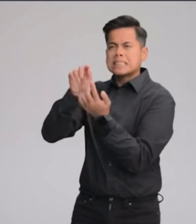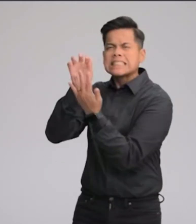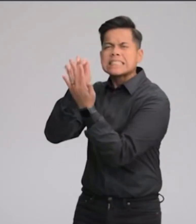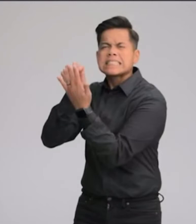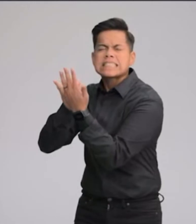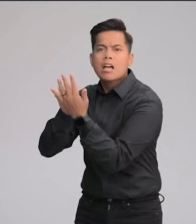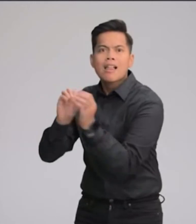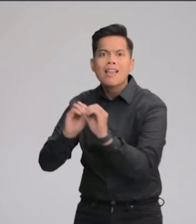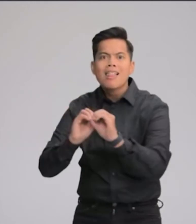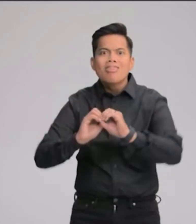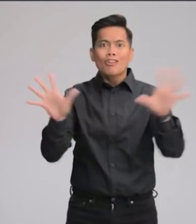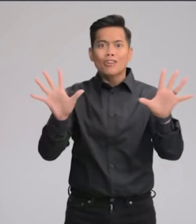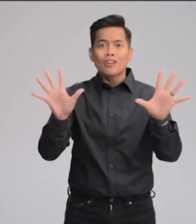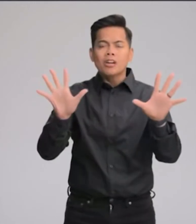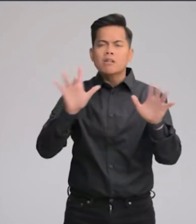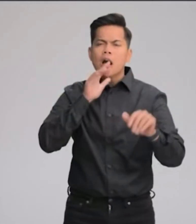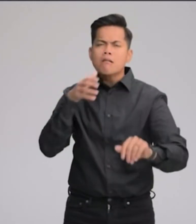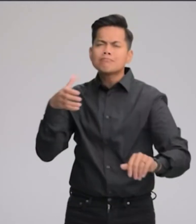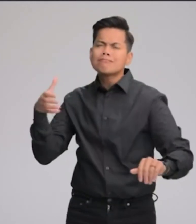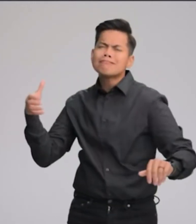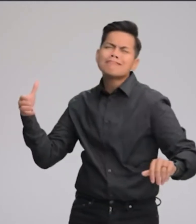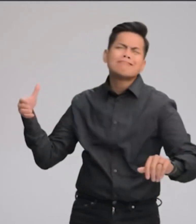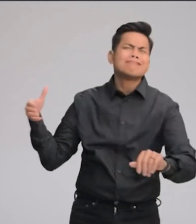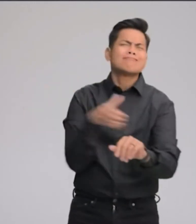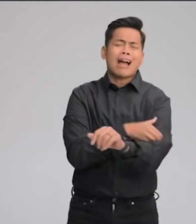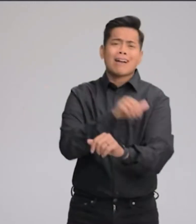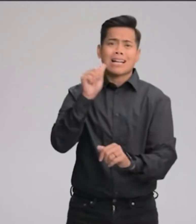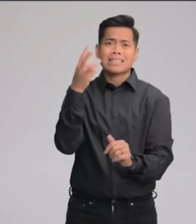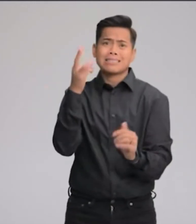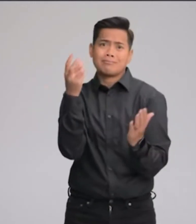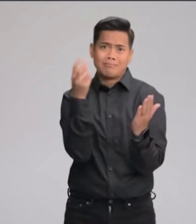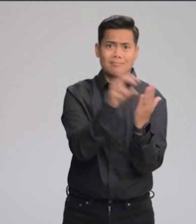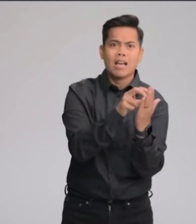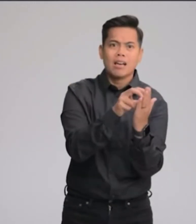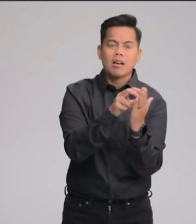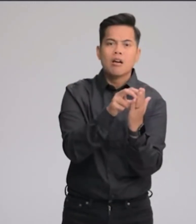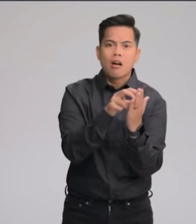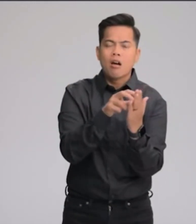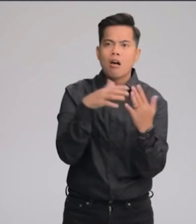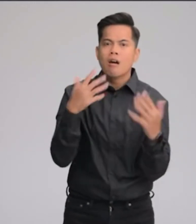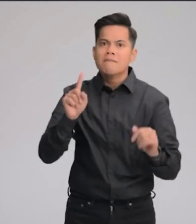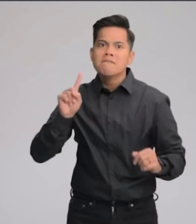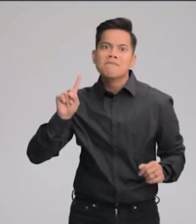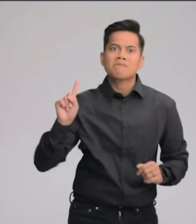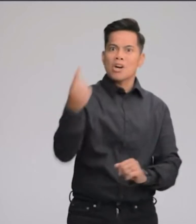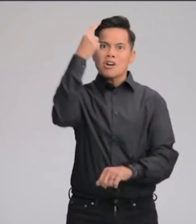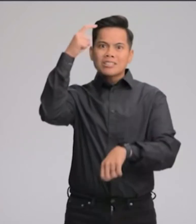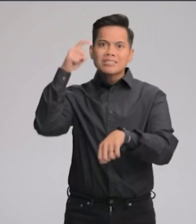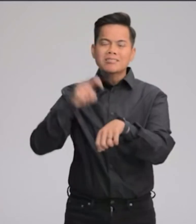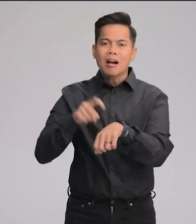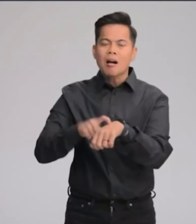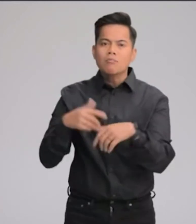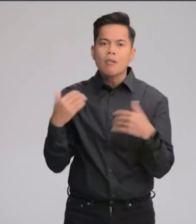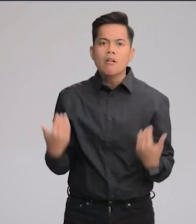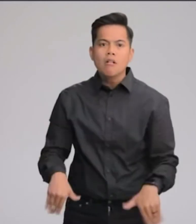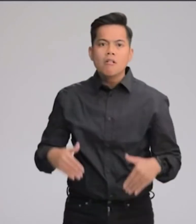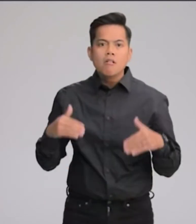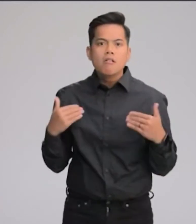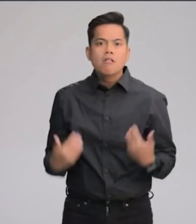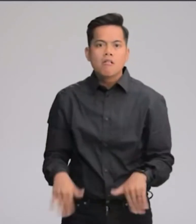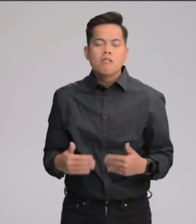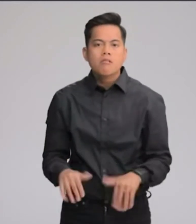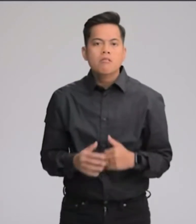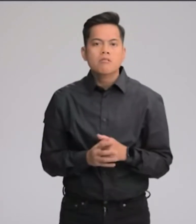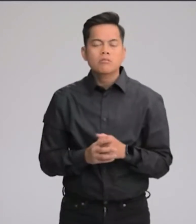This leverages the full power of A16 Bionic and results in an unprecedented level of